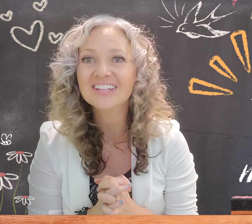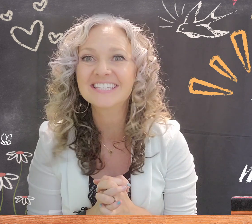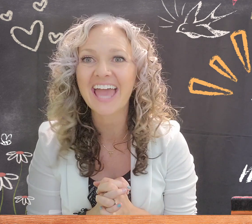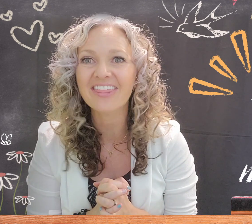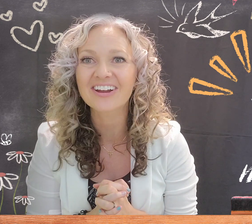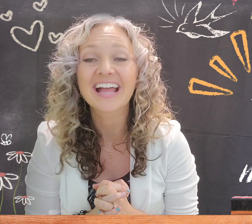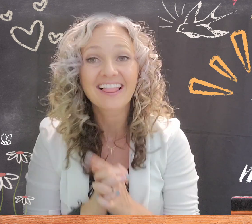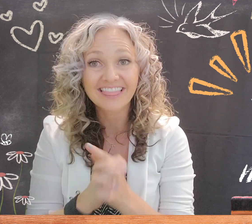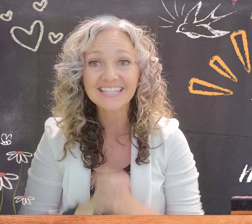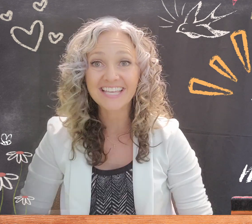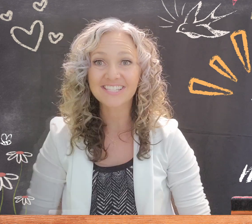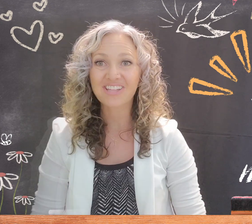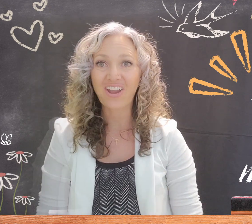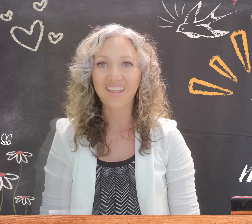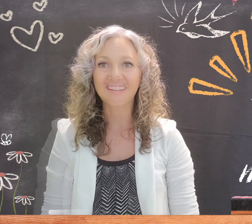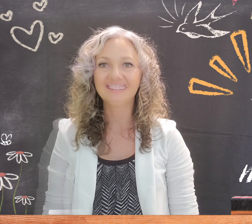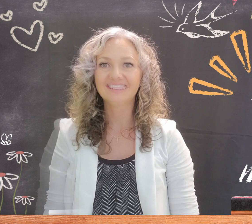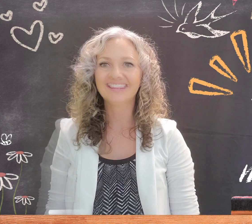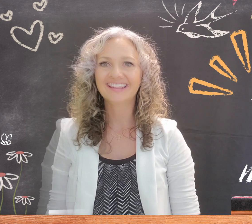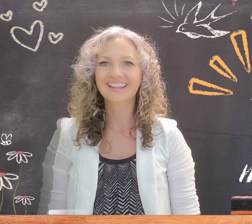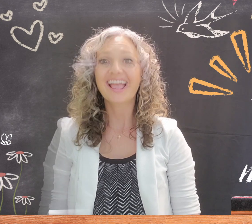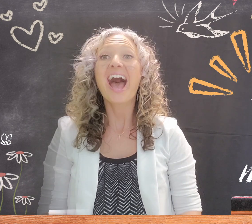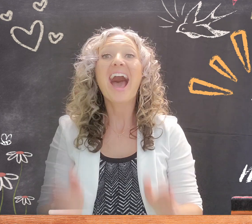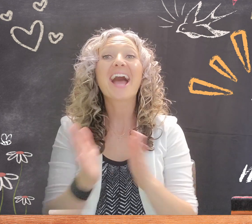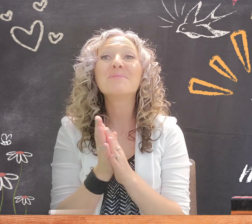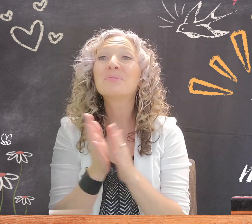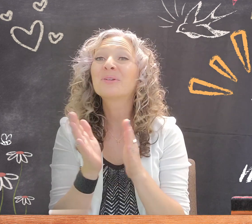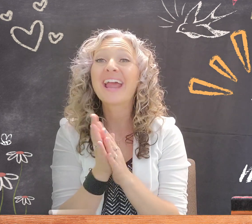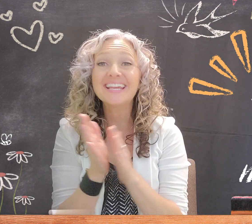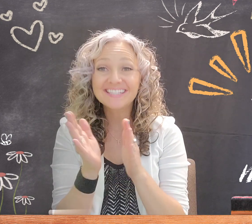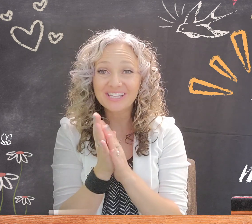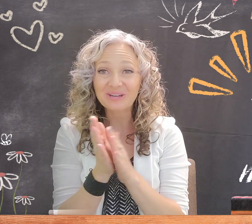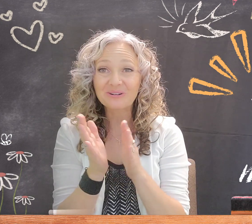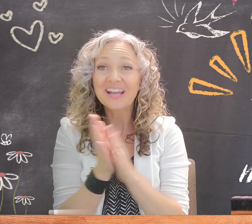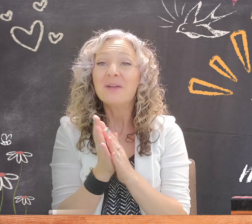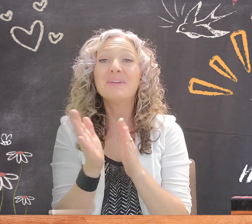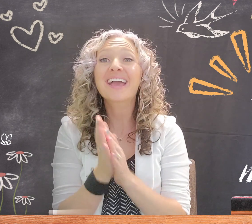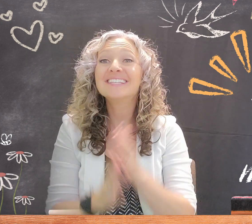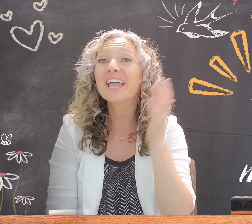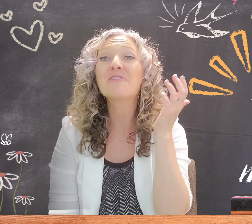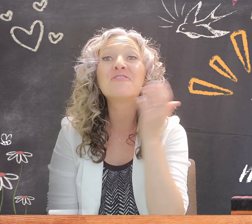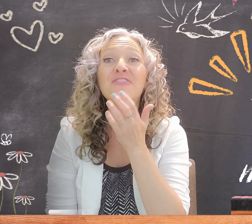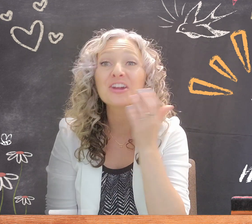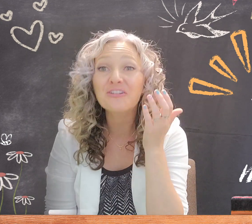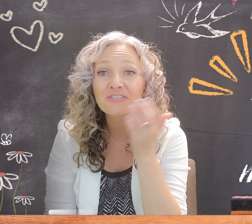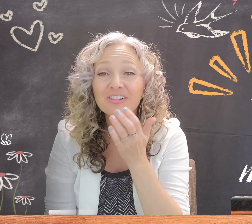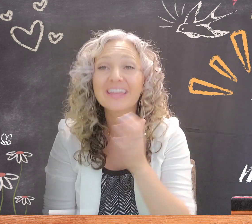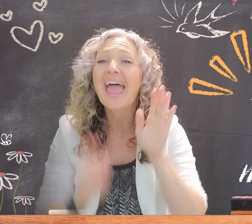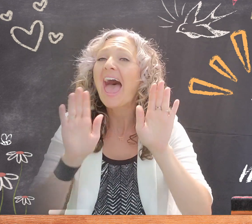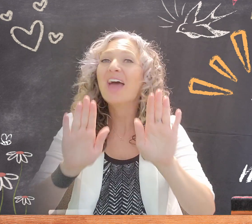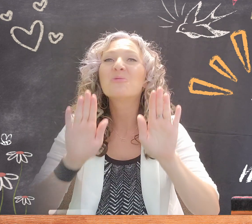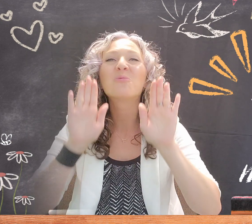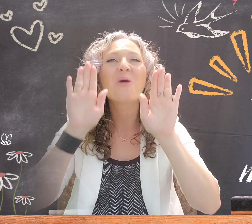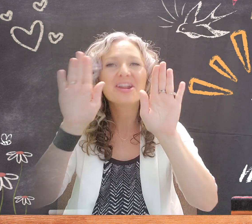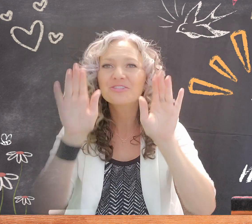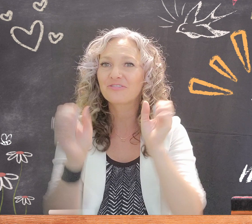all together. Let's get started. I praise you because I am fearfully and wonderfully